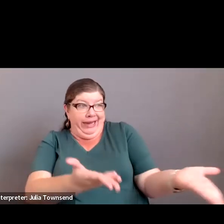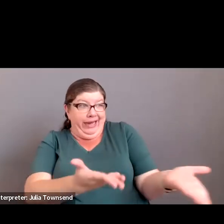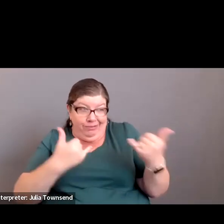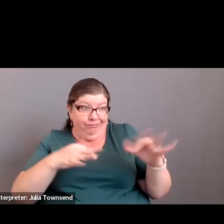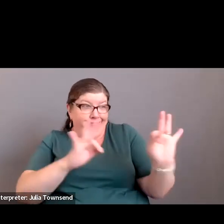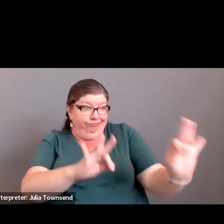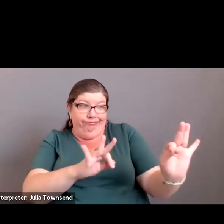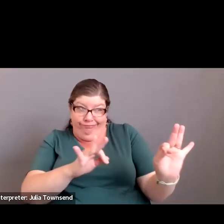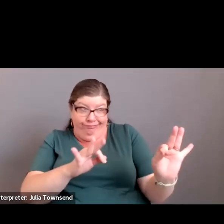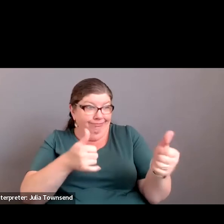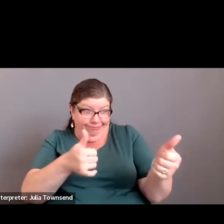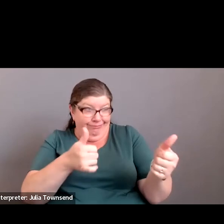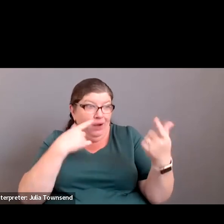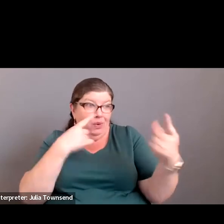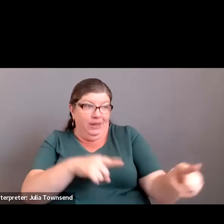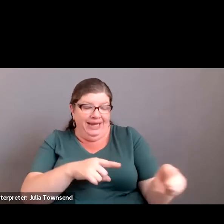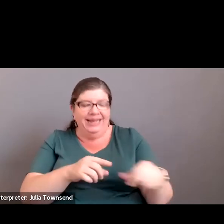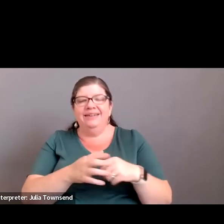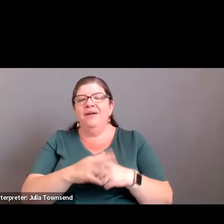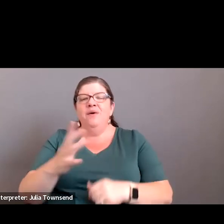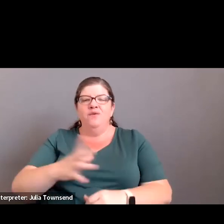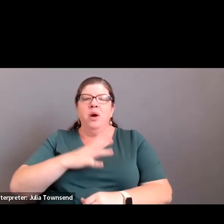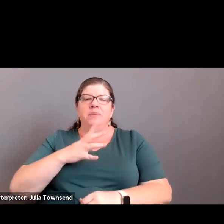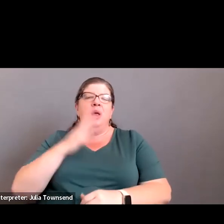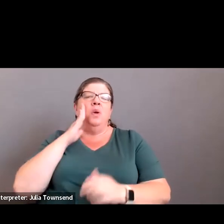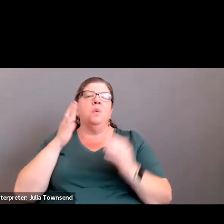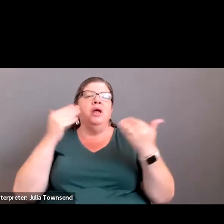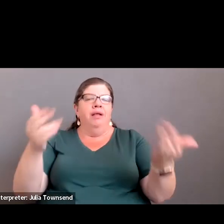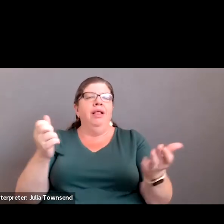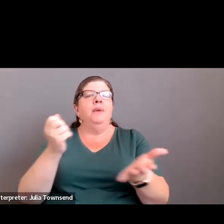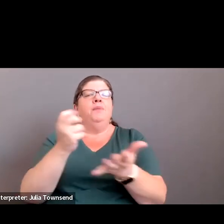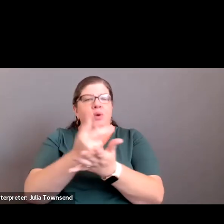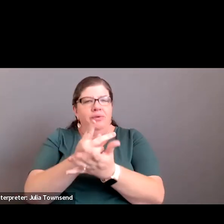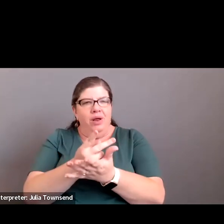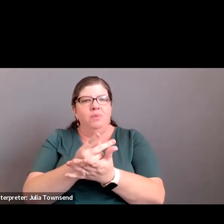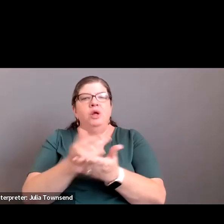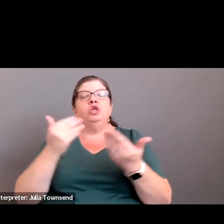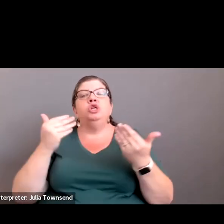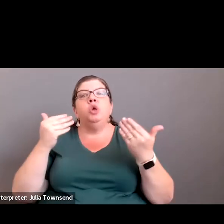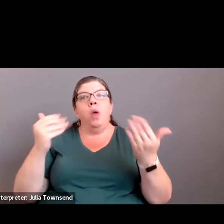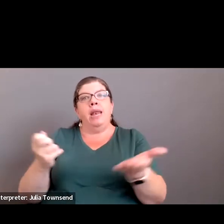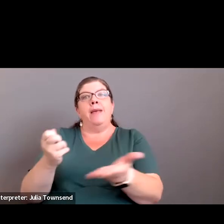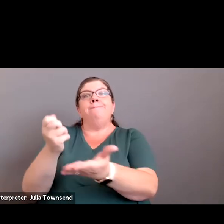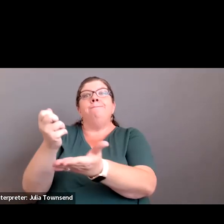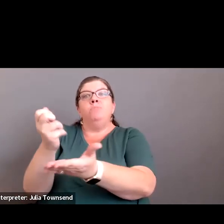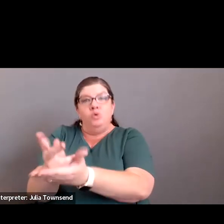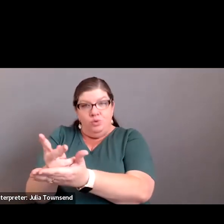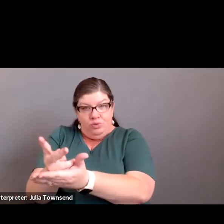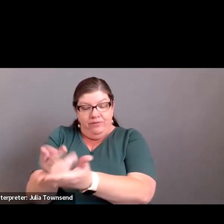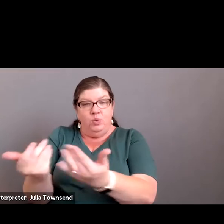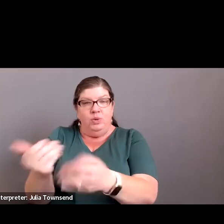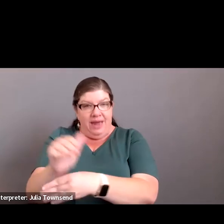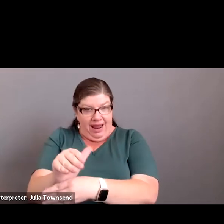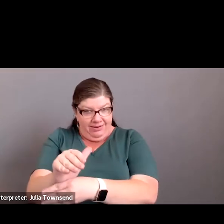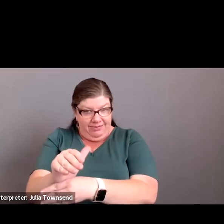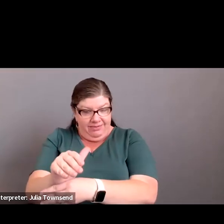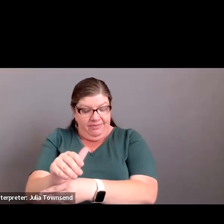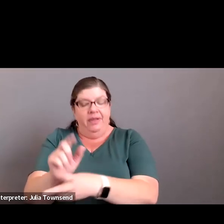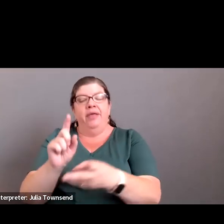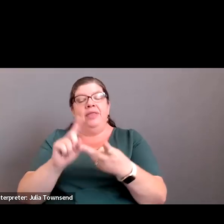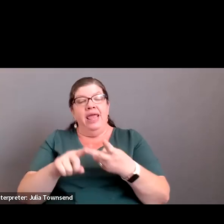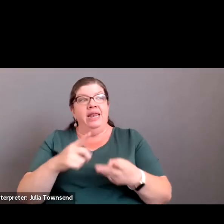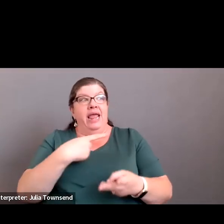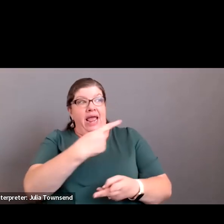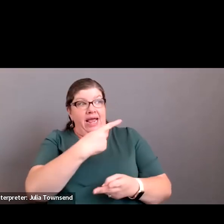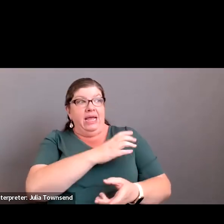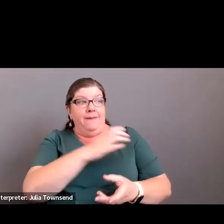Yeah. I think we're pretty there. So formally we'll do it. But I think we can just move past this one and approve the contract tonight and then talk as